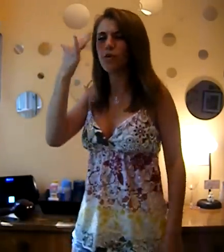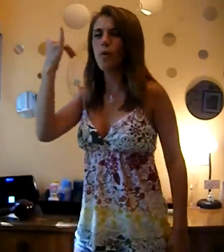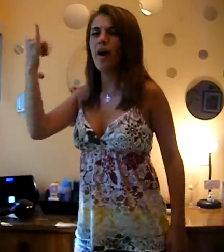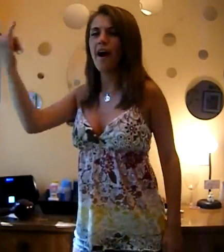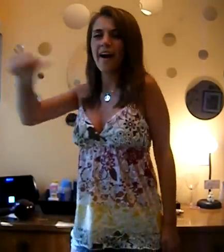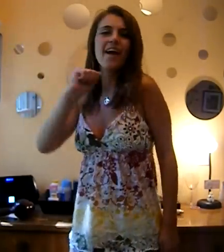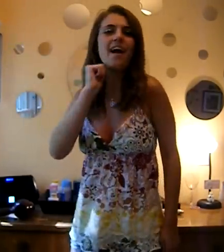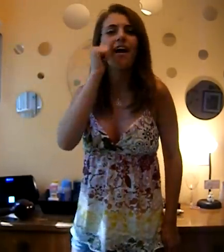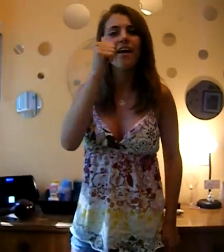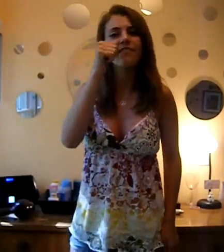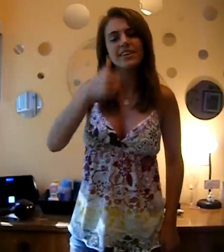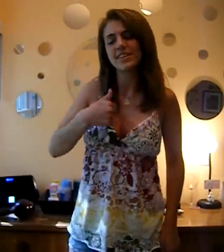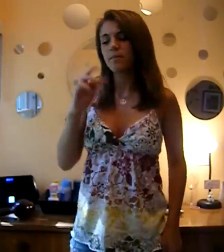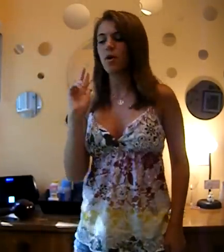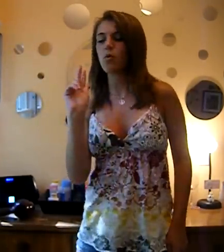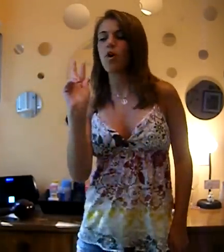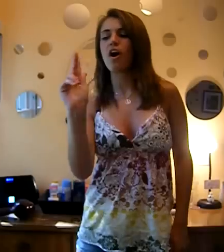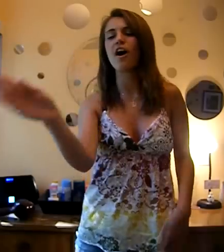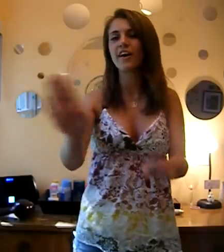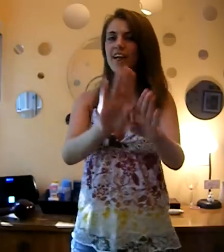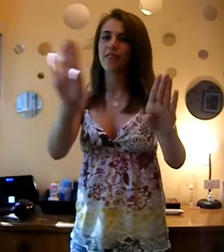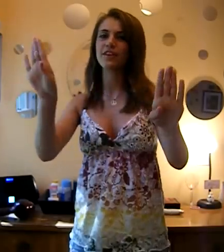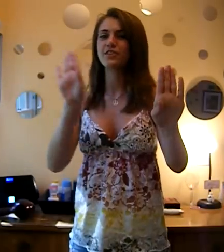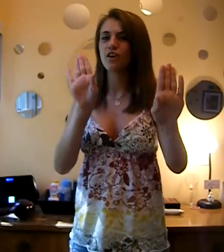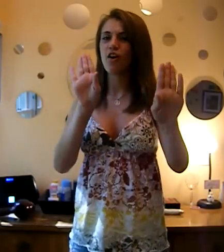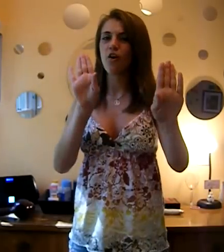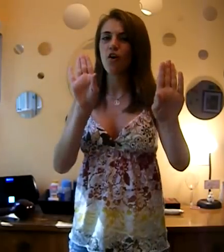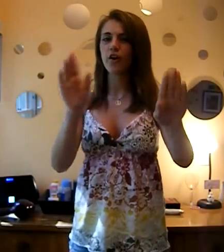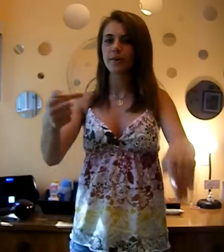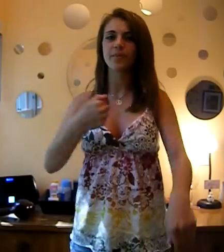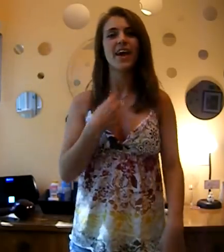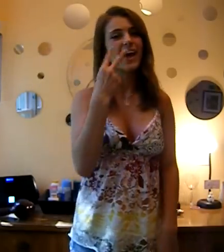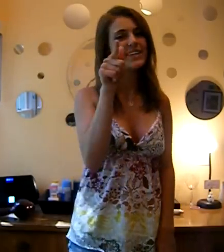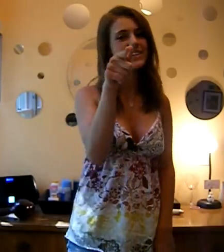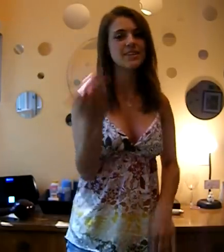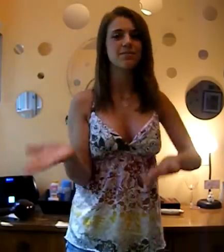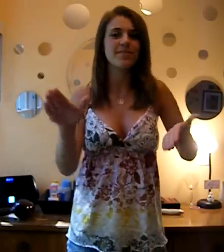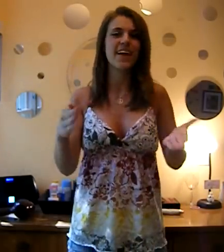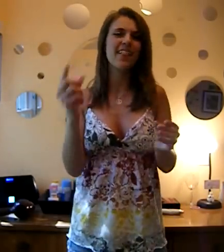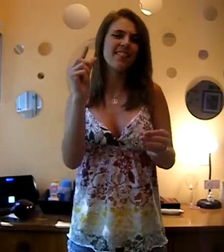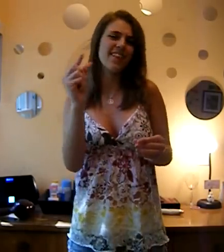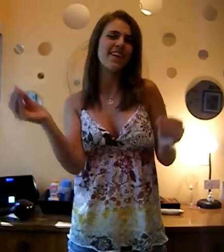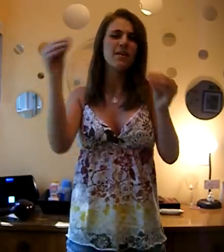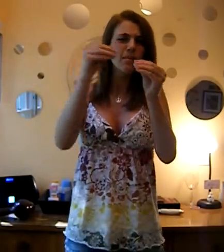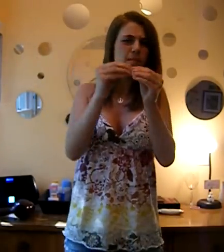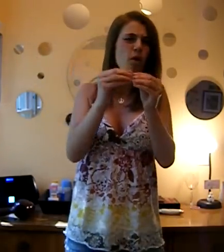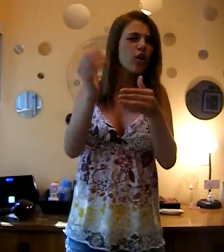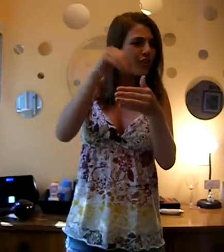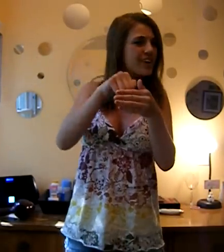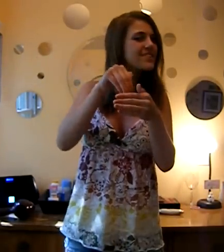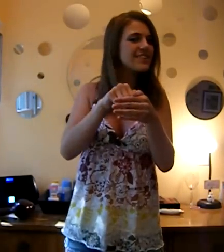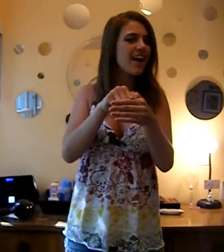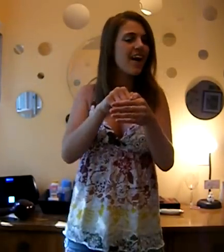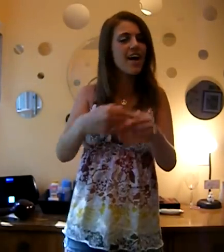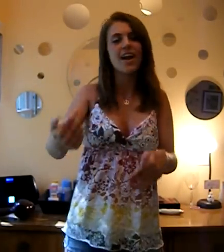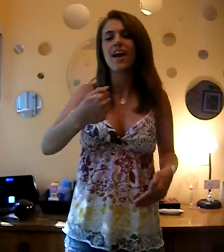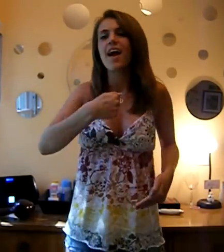why, every time I walk out the door, I see him die a little more inside. I